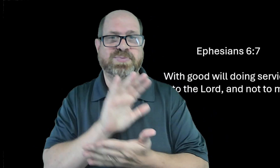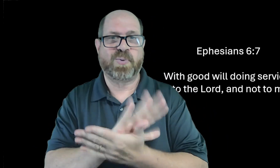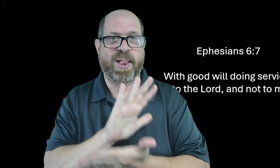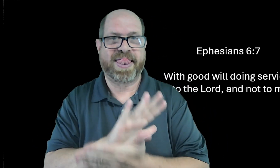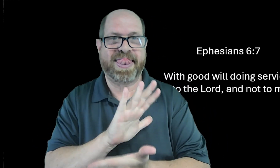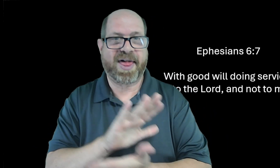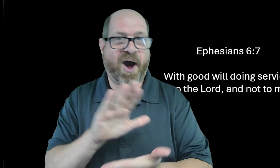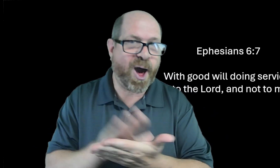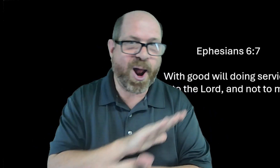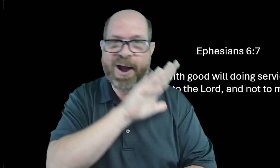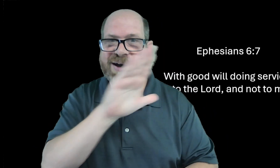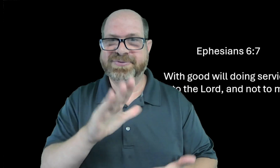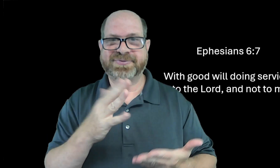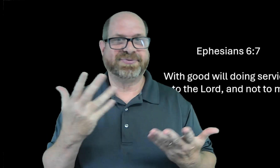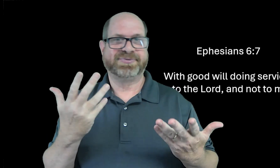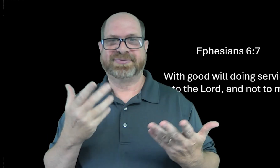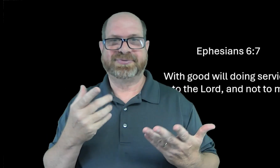when you go to school or college